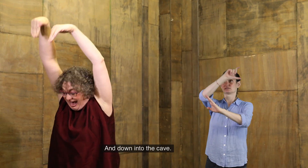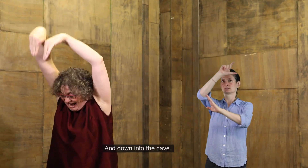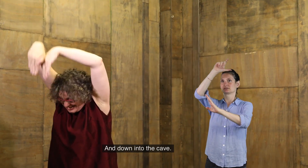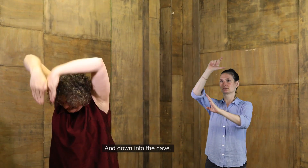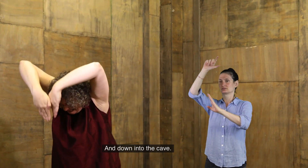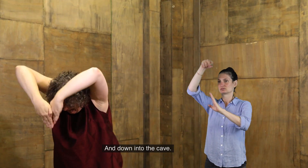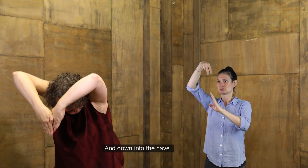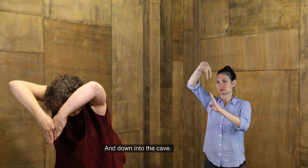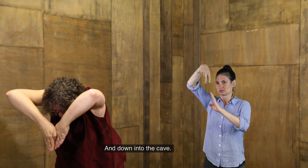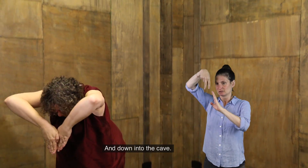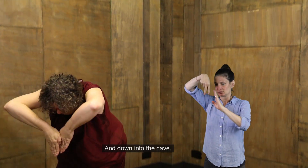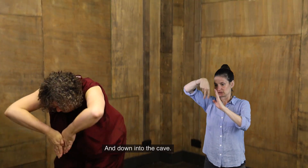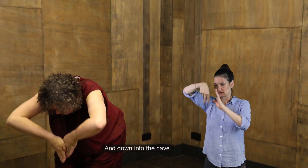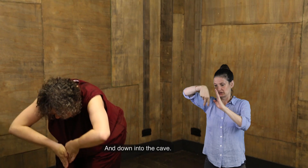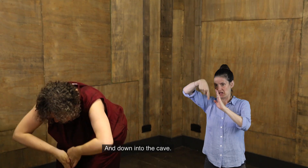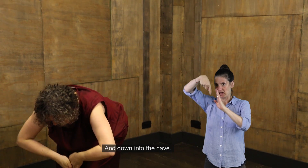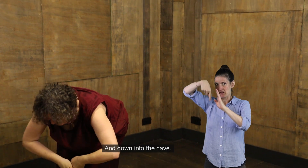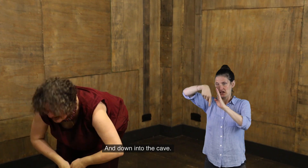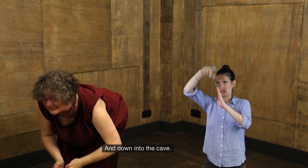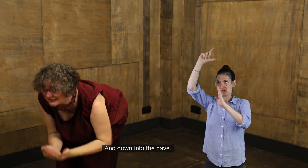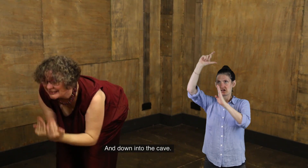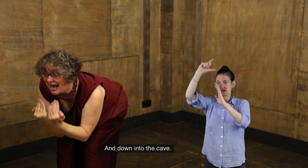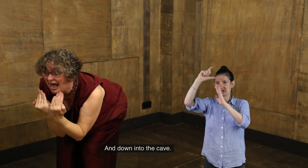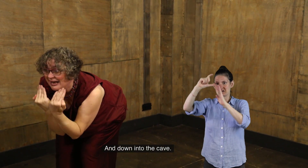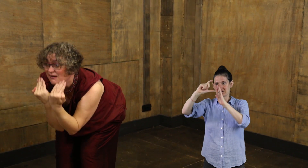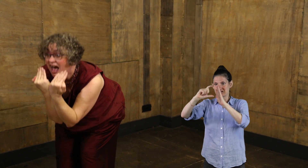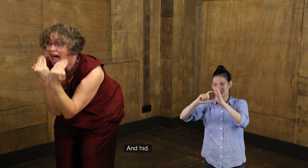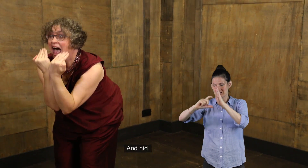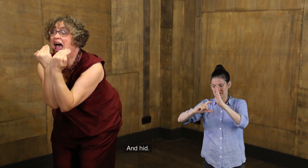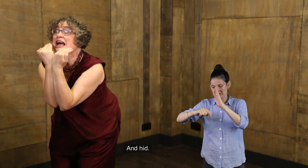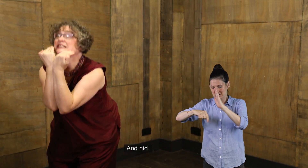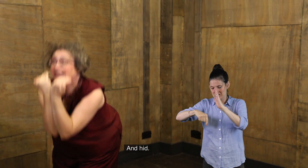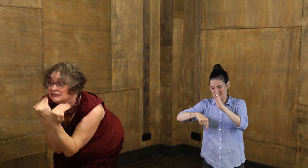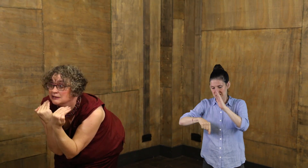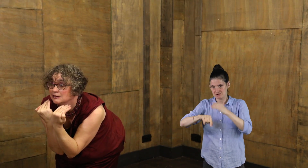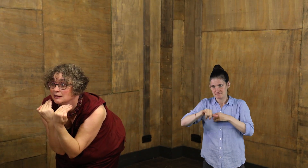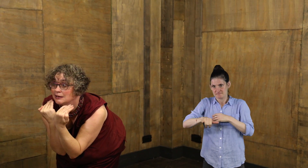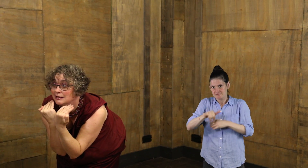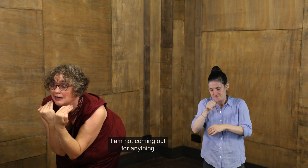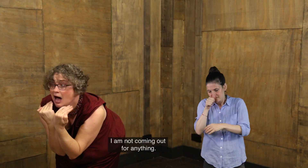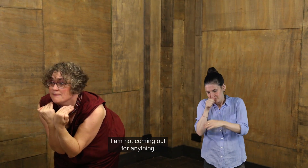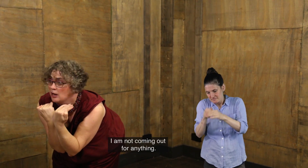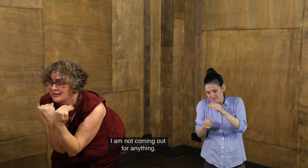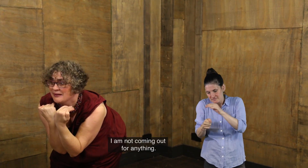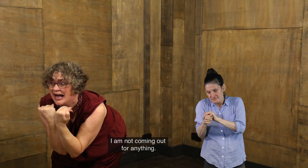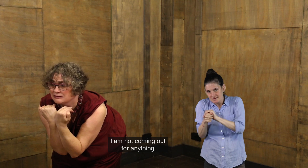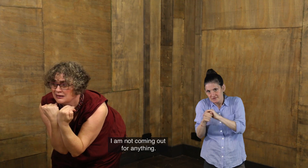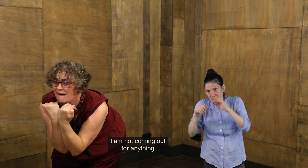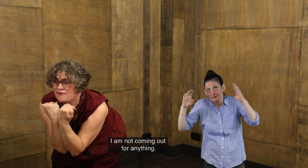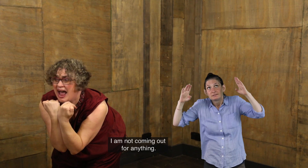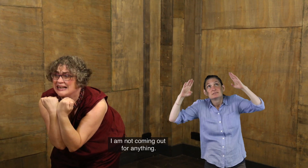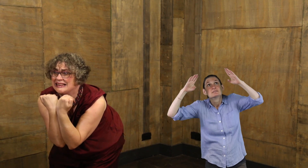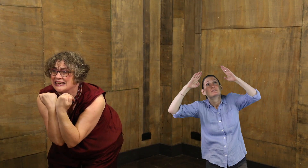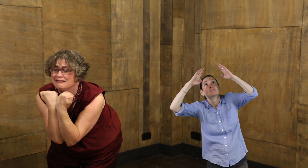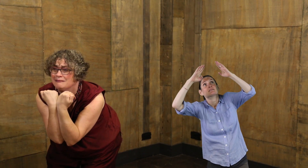and down into the cave, and hid. I'm not coming out